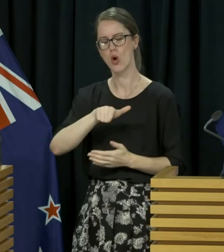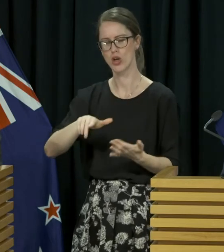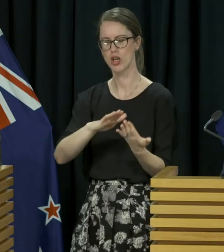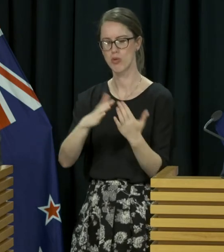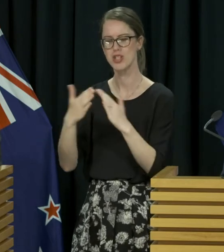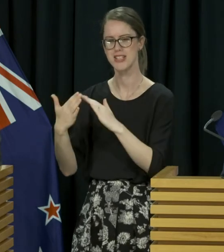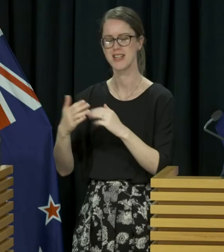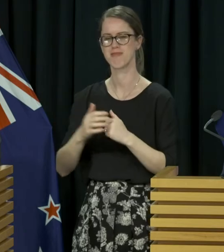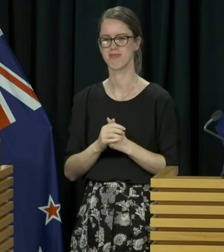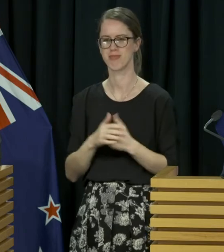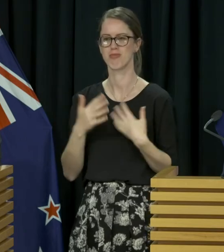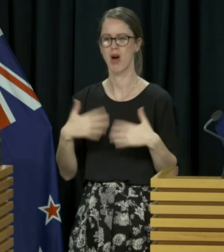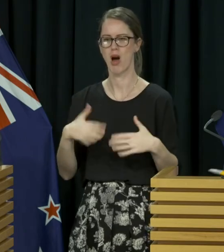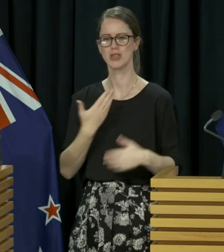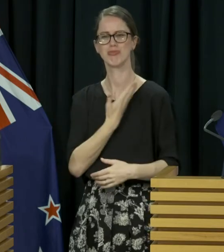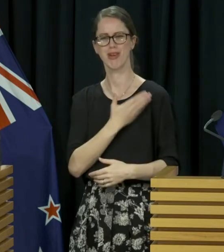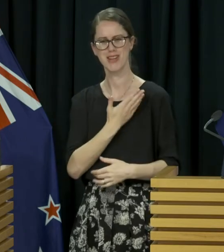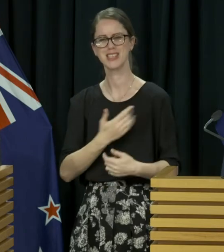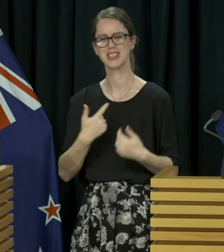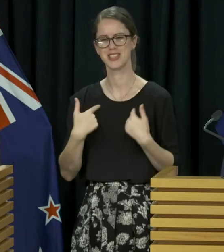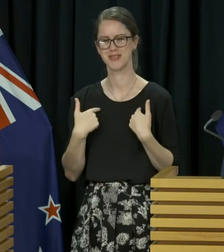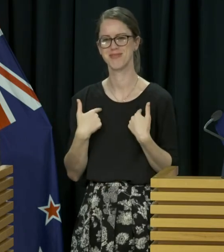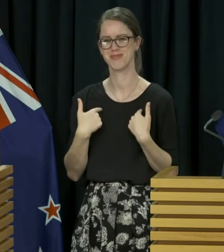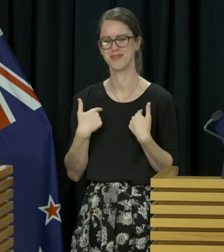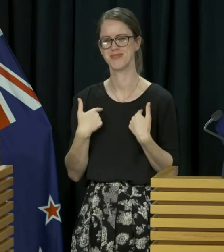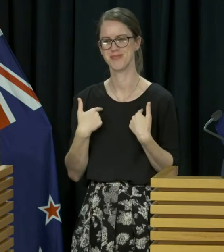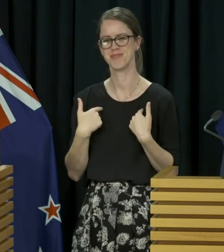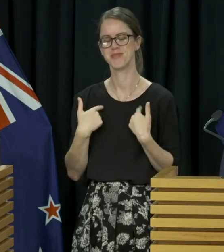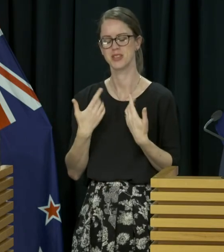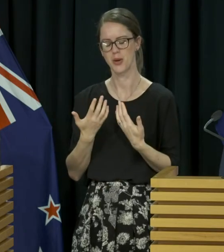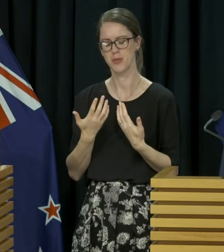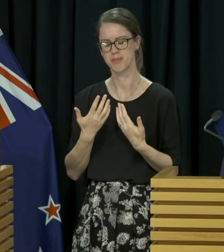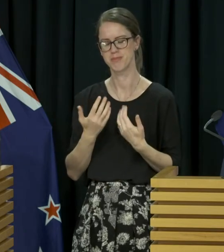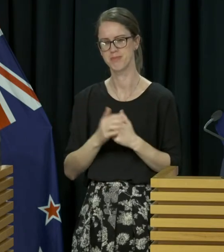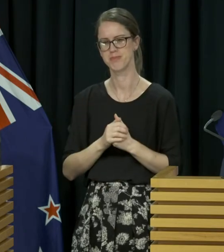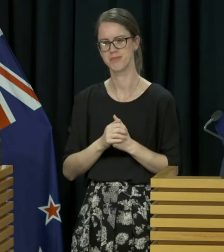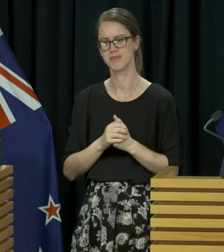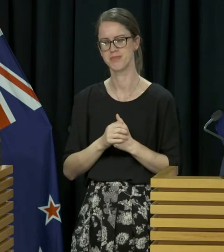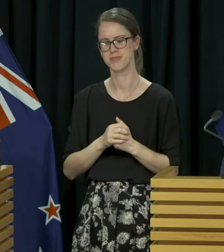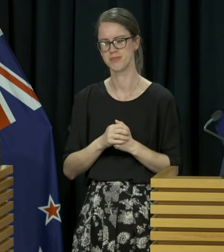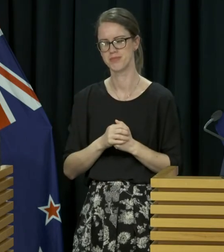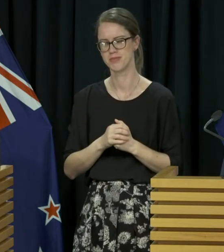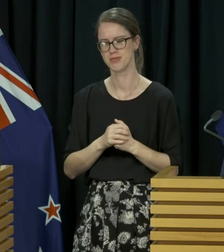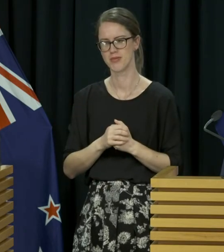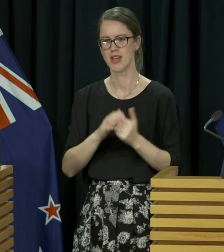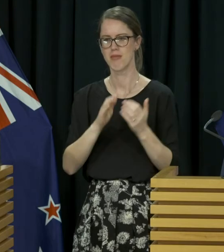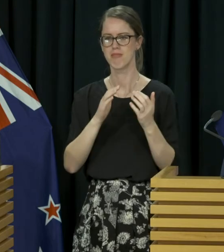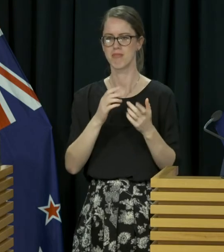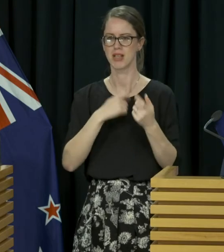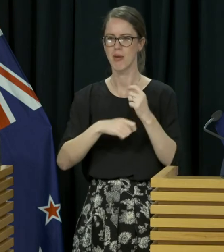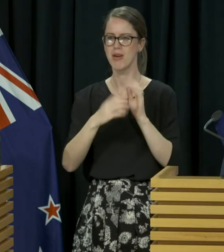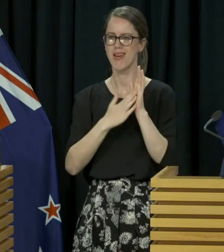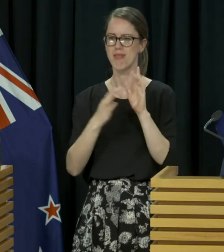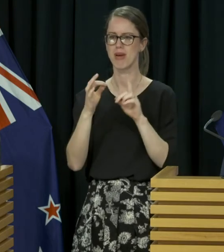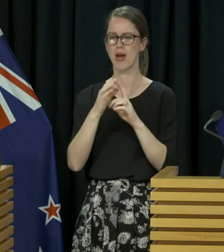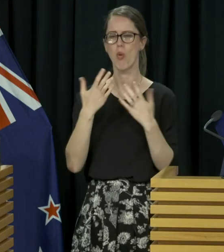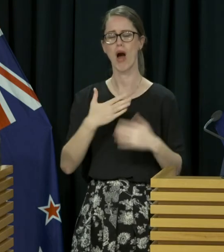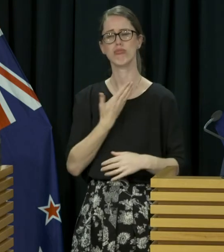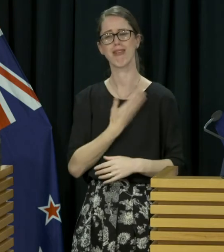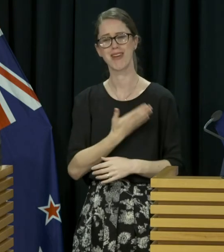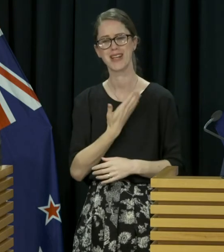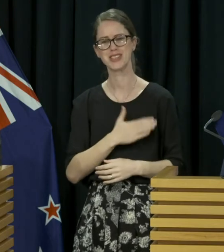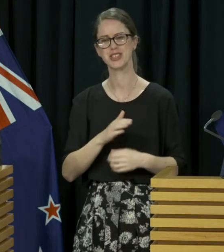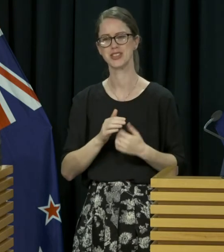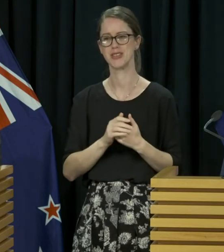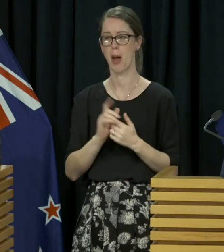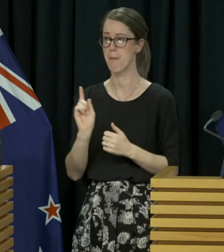it is actually an incredible privilege, and I don't take that lightly. And, you know, look, being a Member of Parliament is an enormous privilege. Being